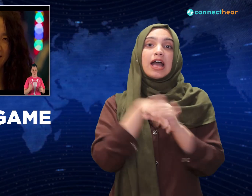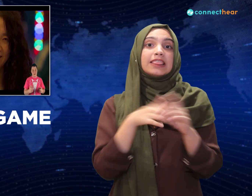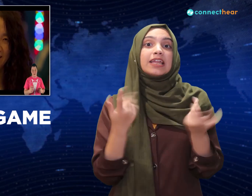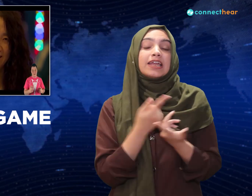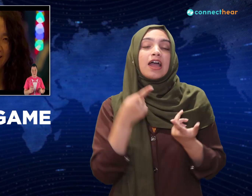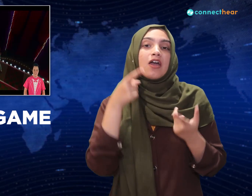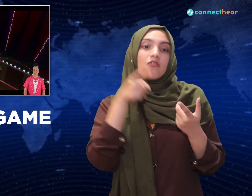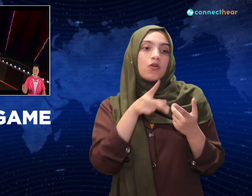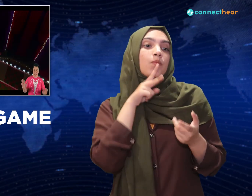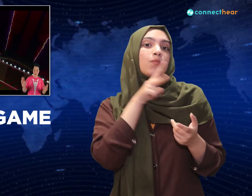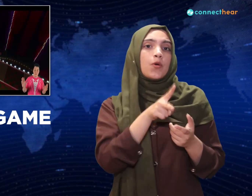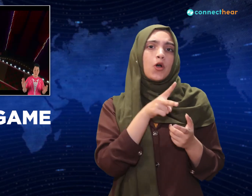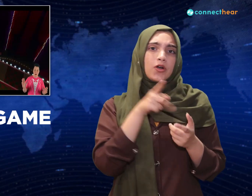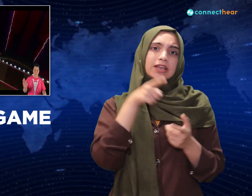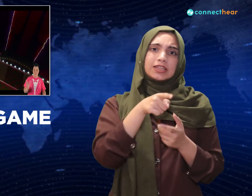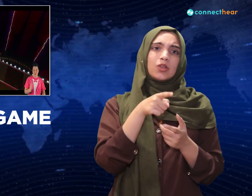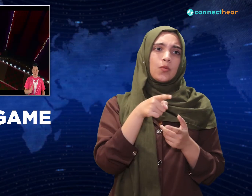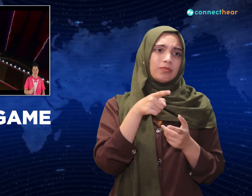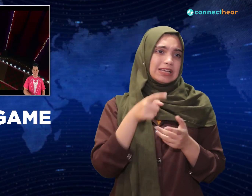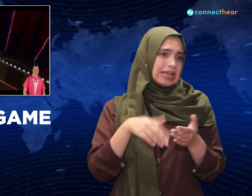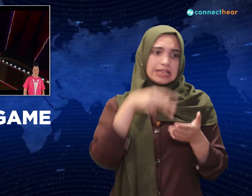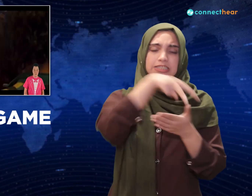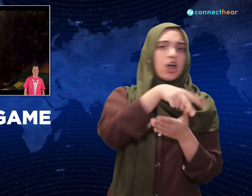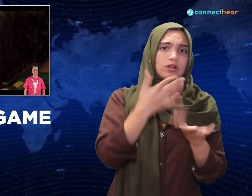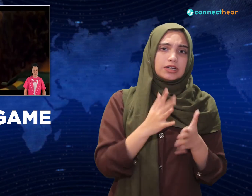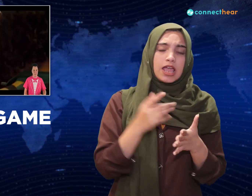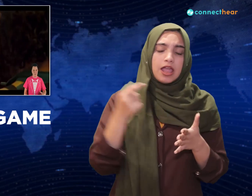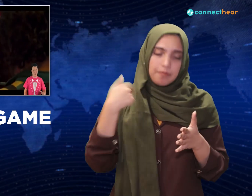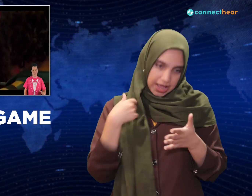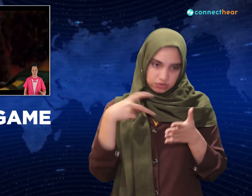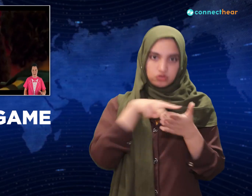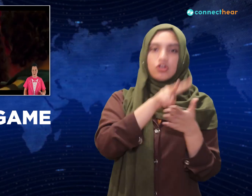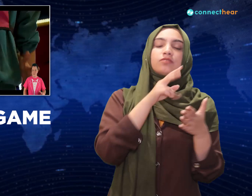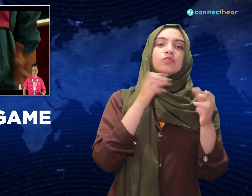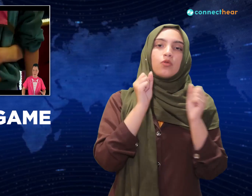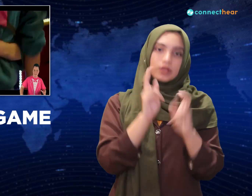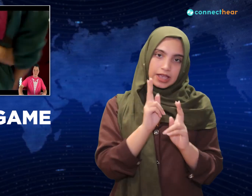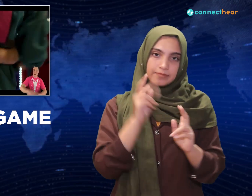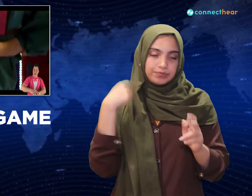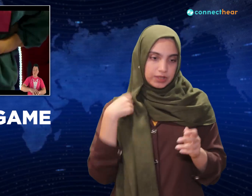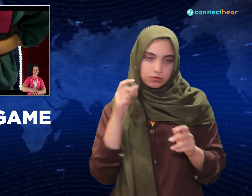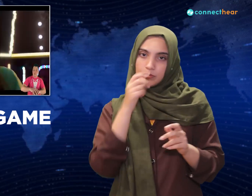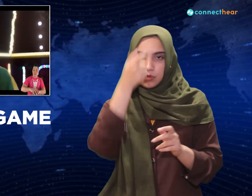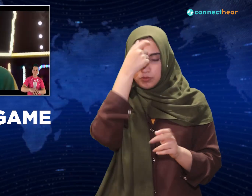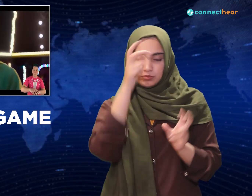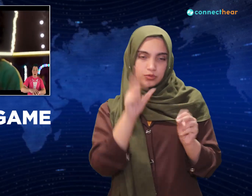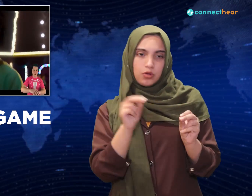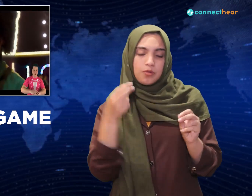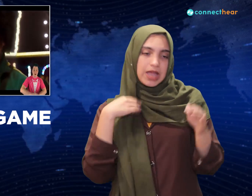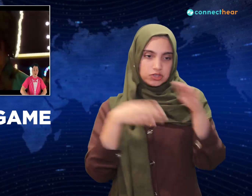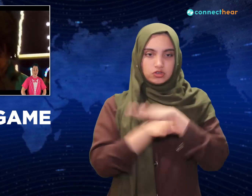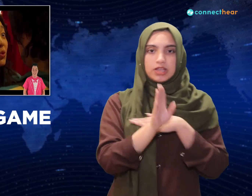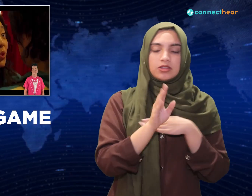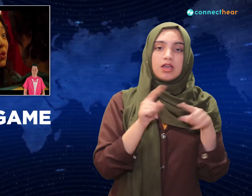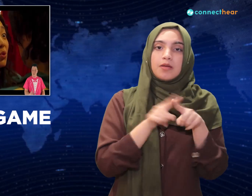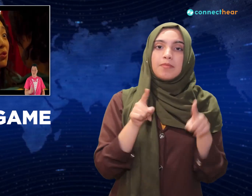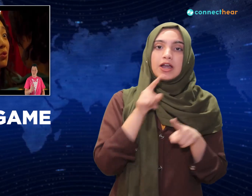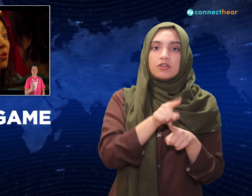here. She's like, hey, no problem. I'll go first. But she turns around and grabs him in the bear hug. Screw